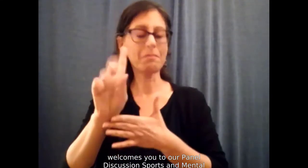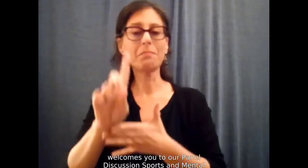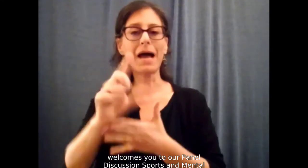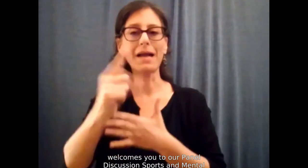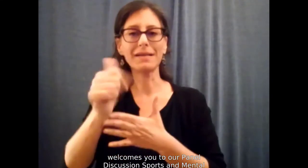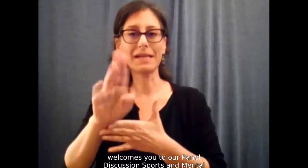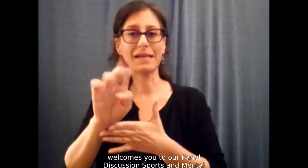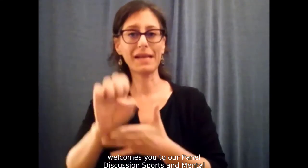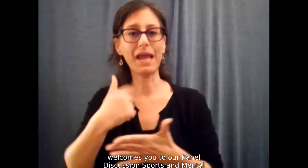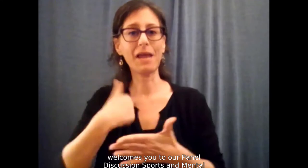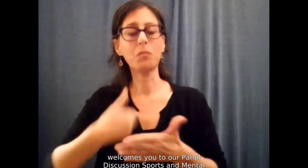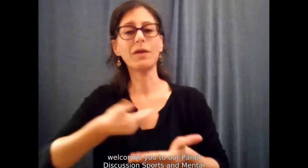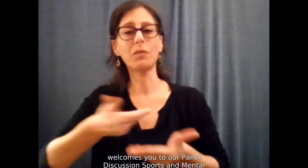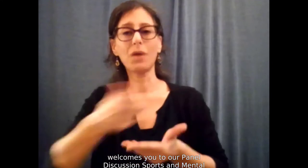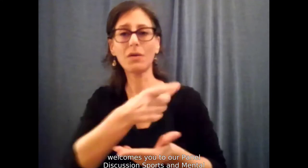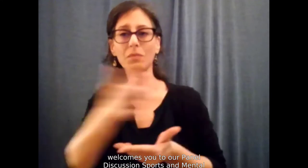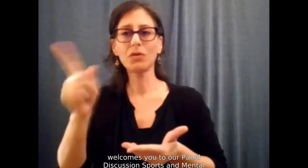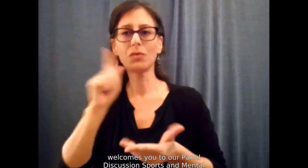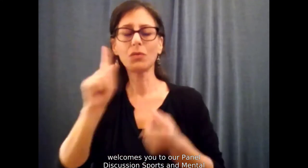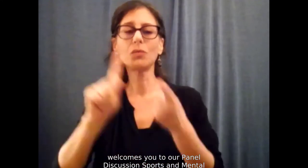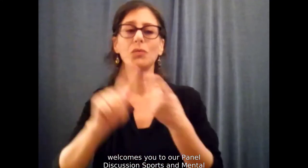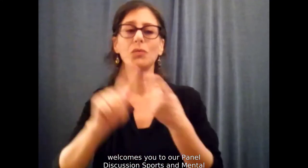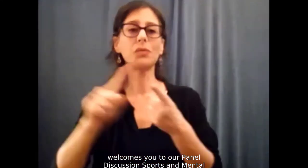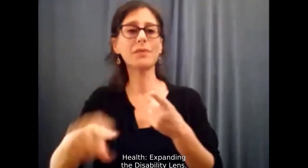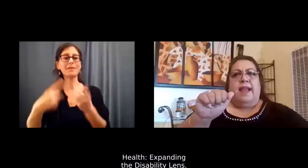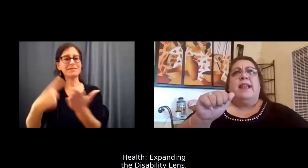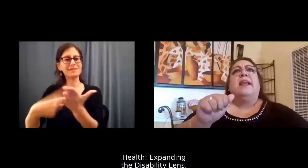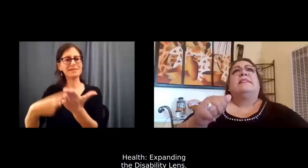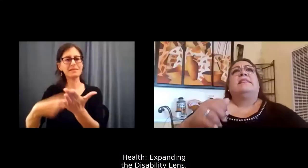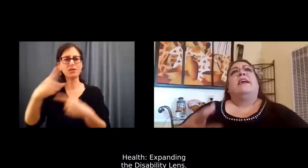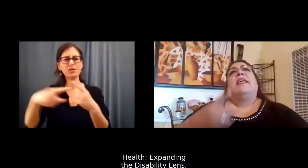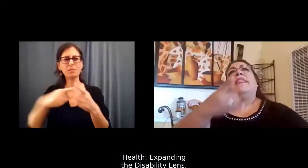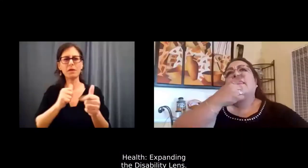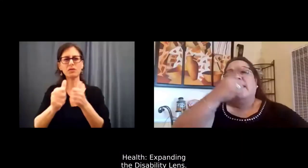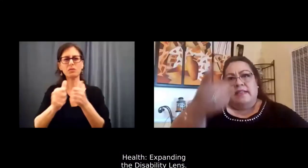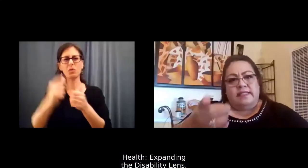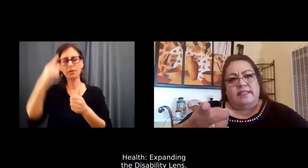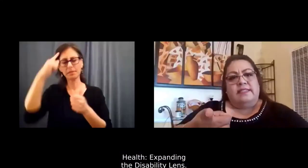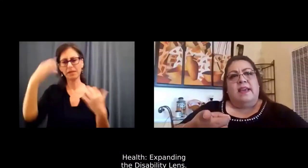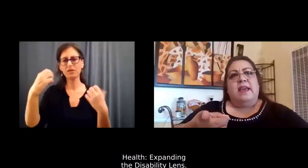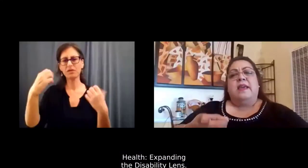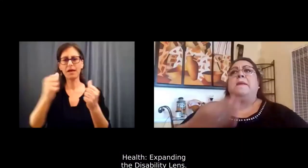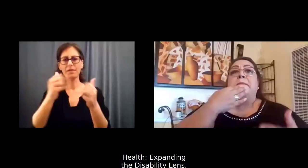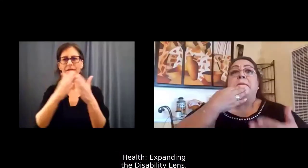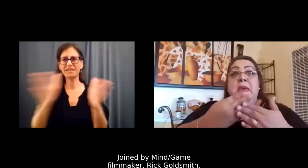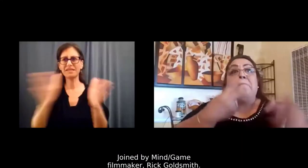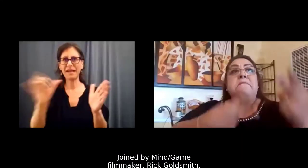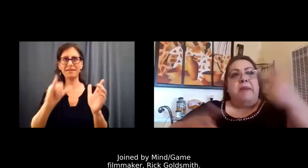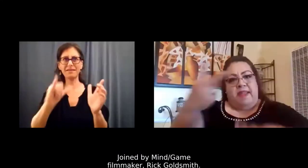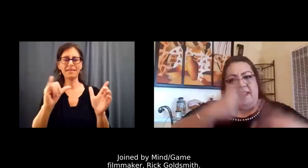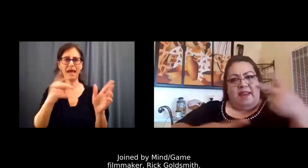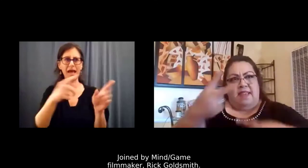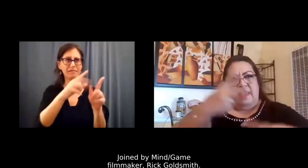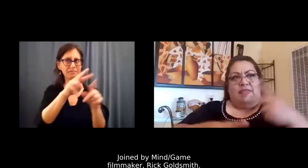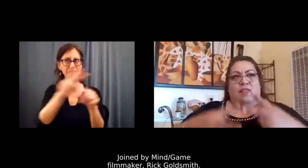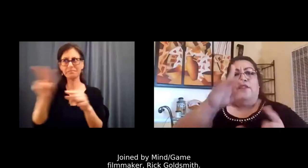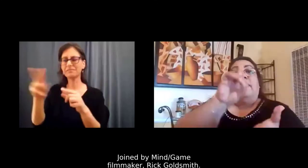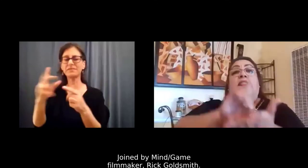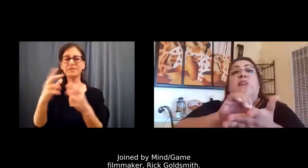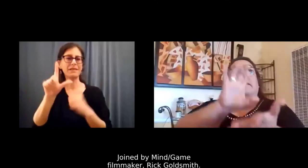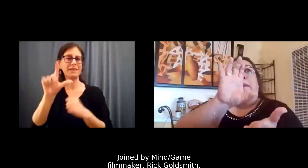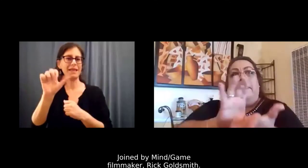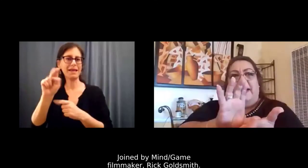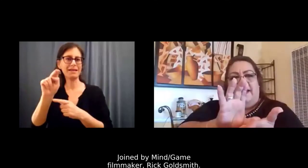welcomes you to our panel discussion, Sports and Mental Health, Expanding the Disability Lens. We're joined by Mind Game